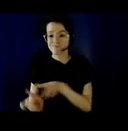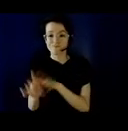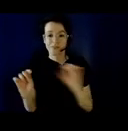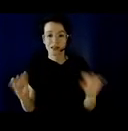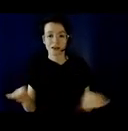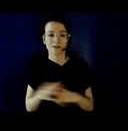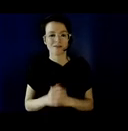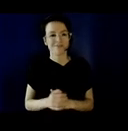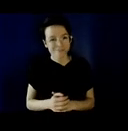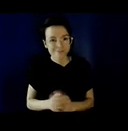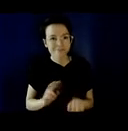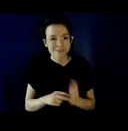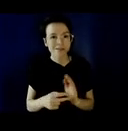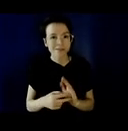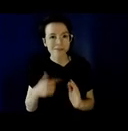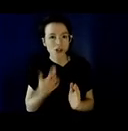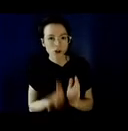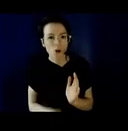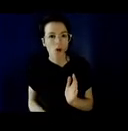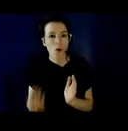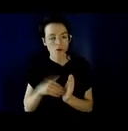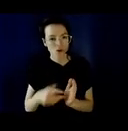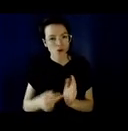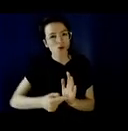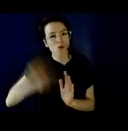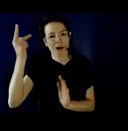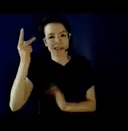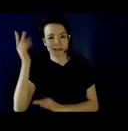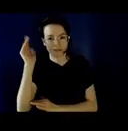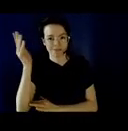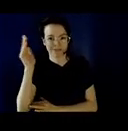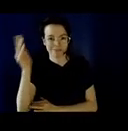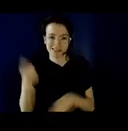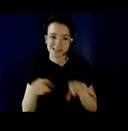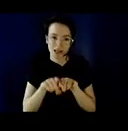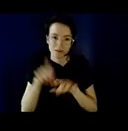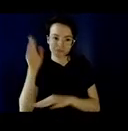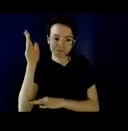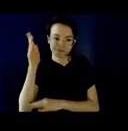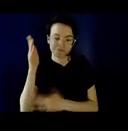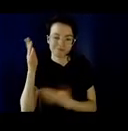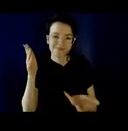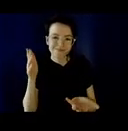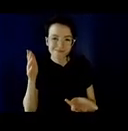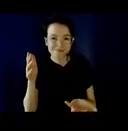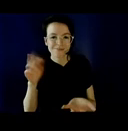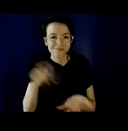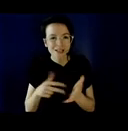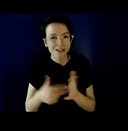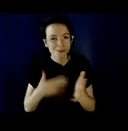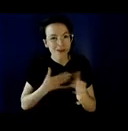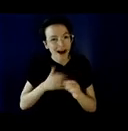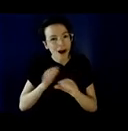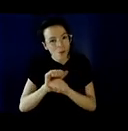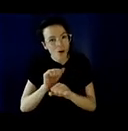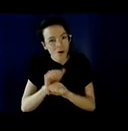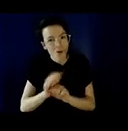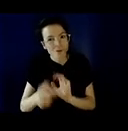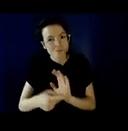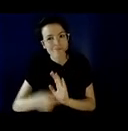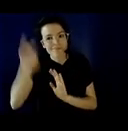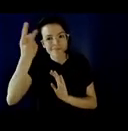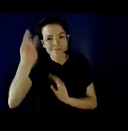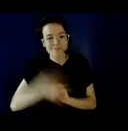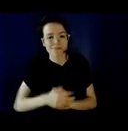I had to teach the same content twice, and accordingly my workload increased. But this was what I could arrange, to achieve